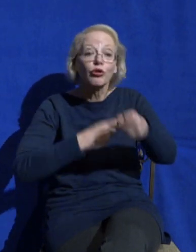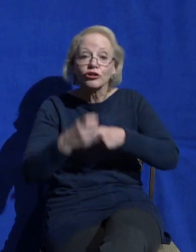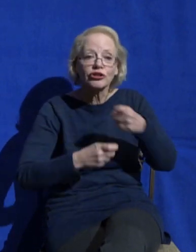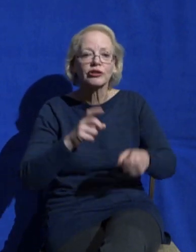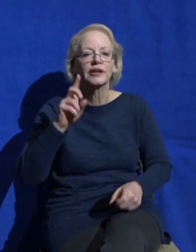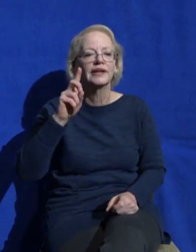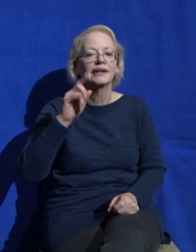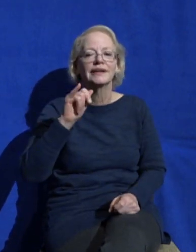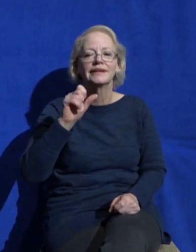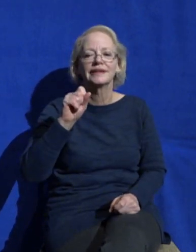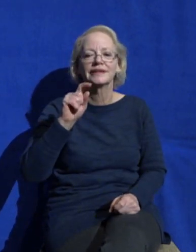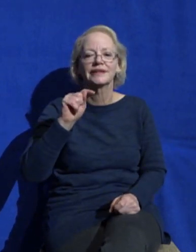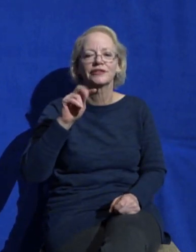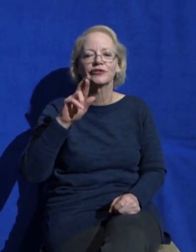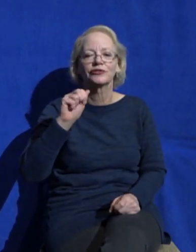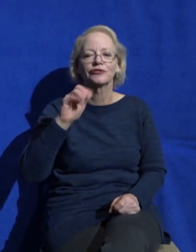That man was being distracted.